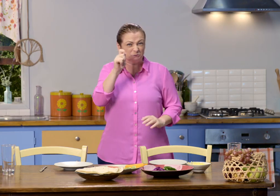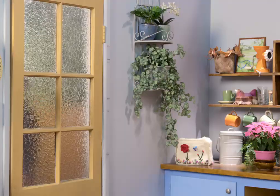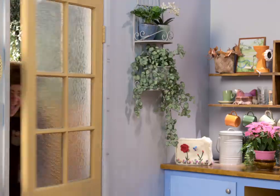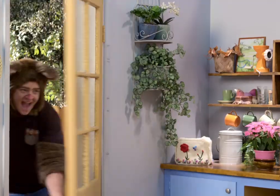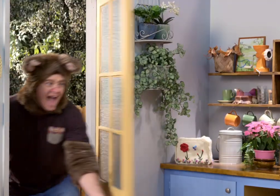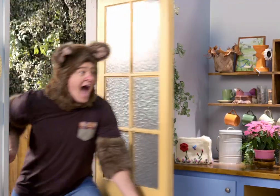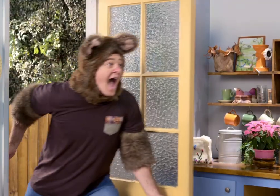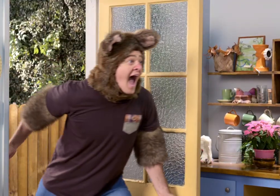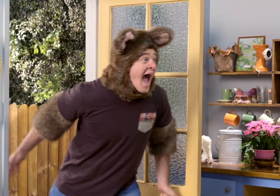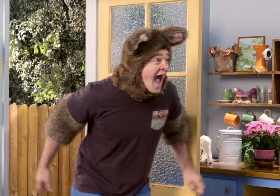lunchtime. Haha.